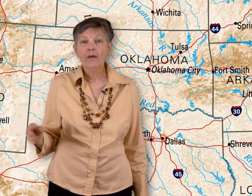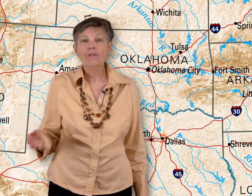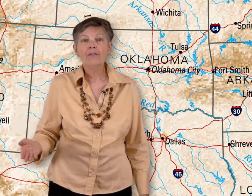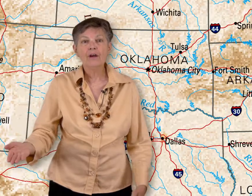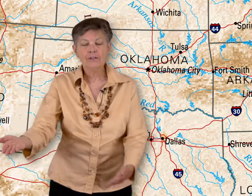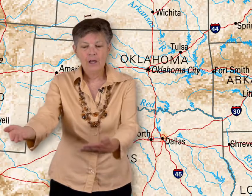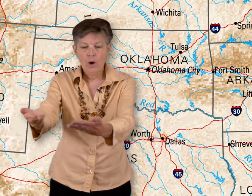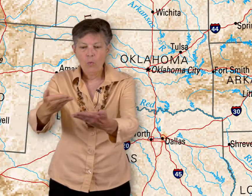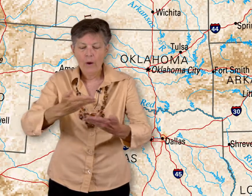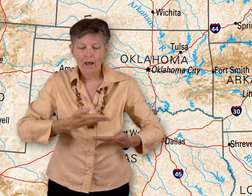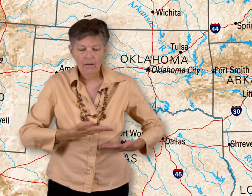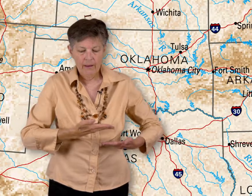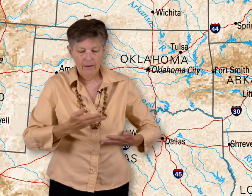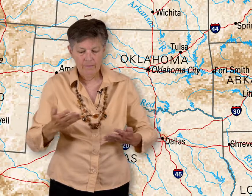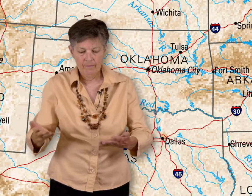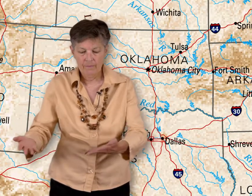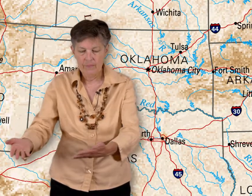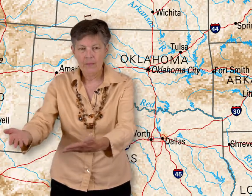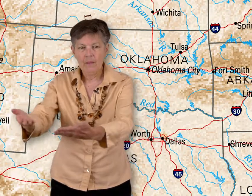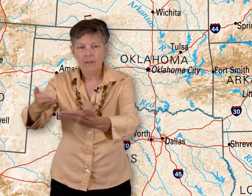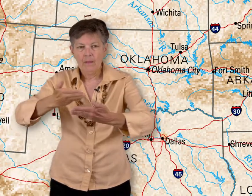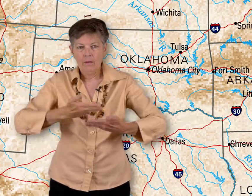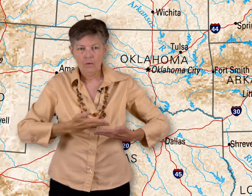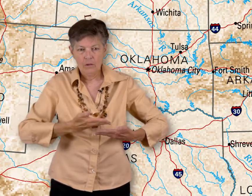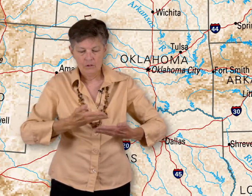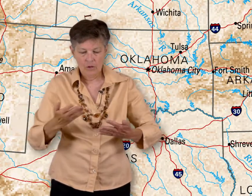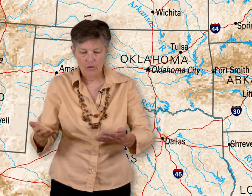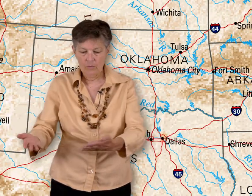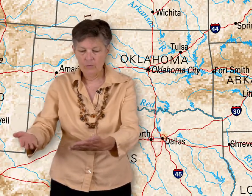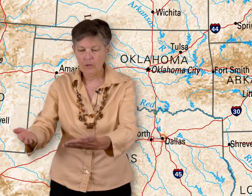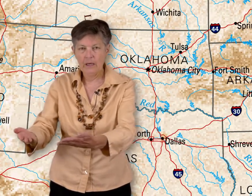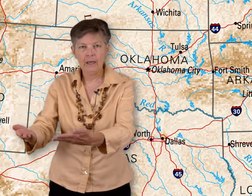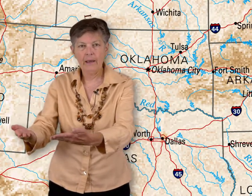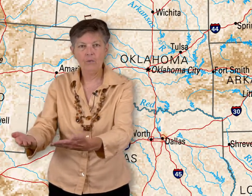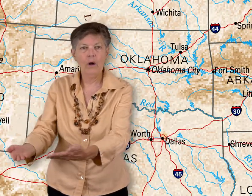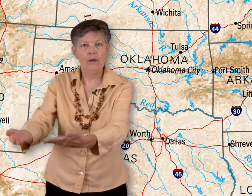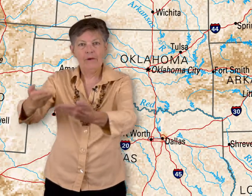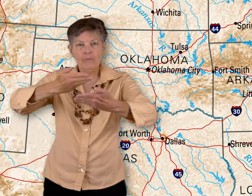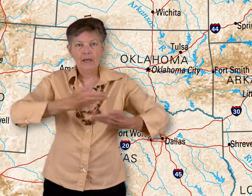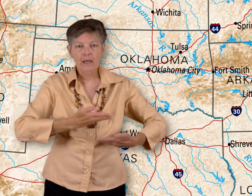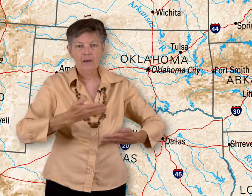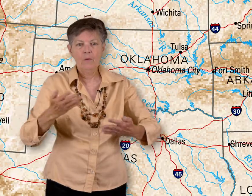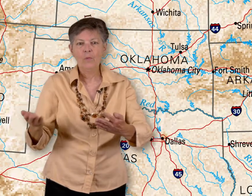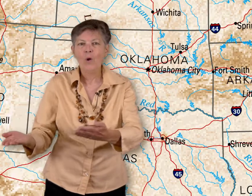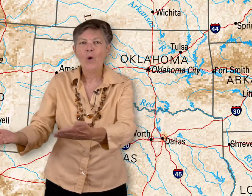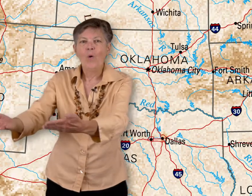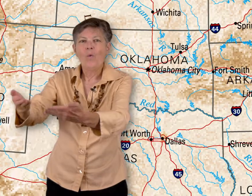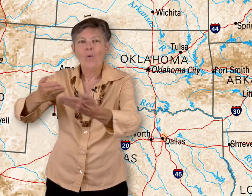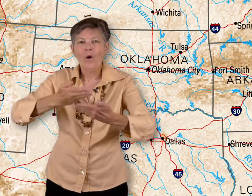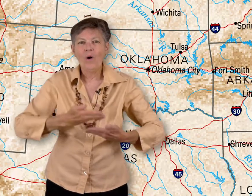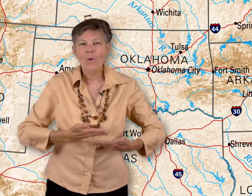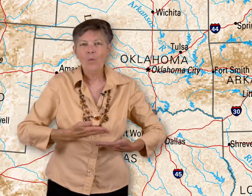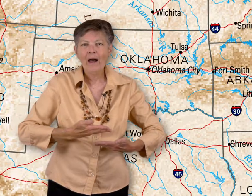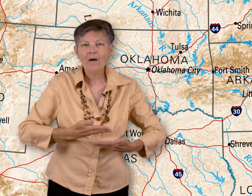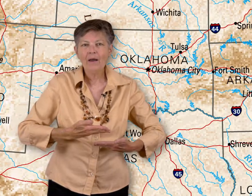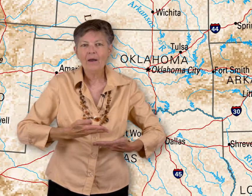There's a welcome. So we're going to like welcome everybody in. A welcome